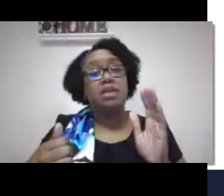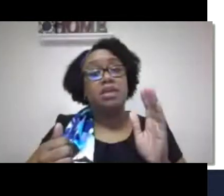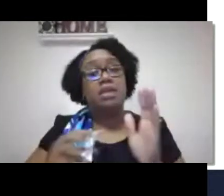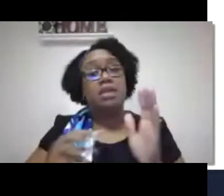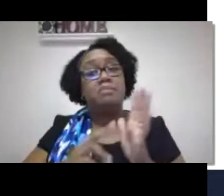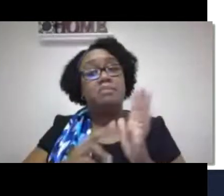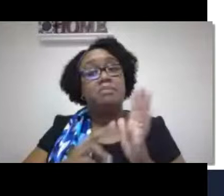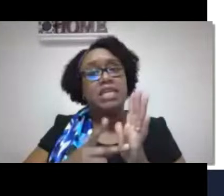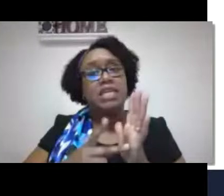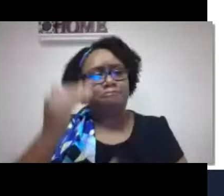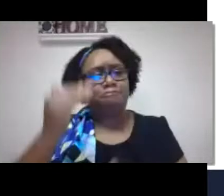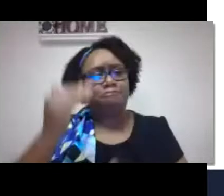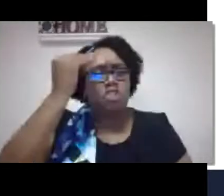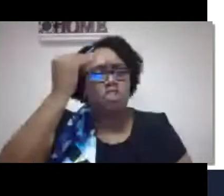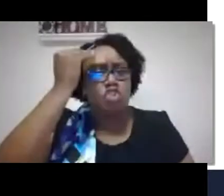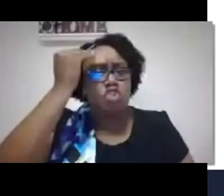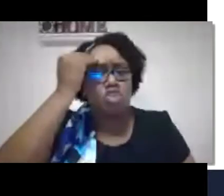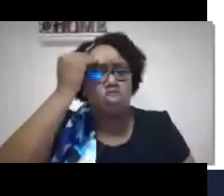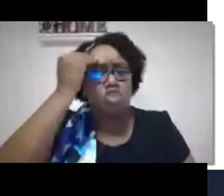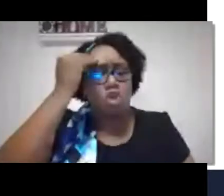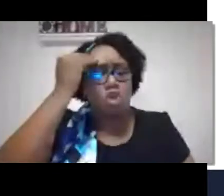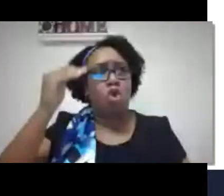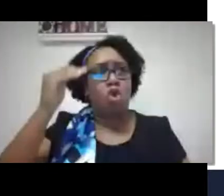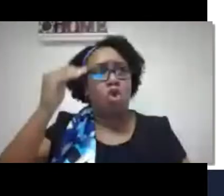and self-assess, we're more aware of them.